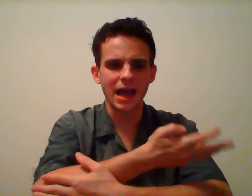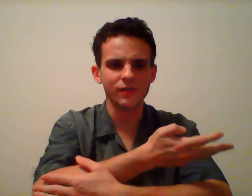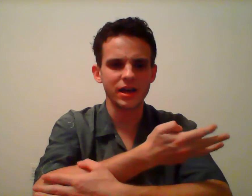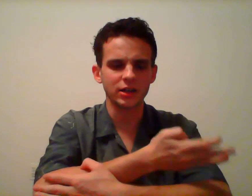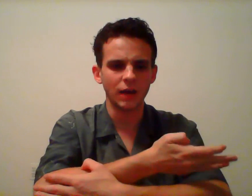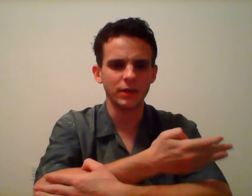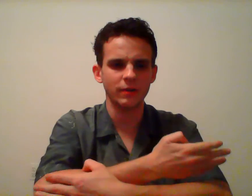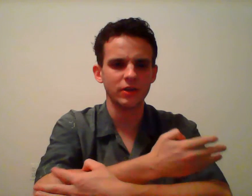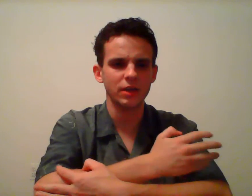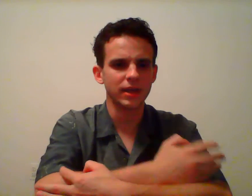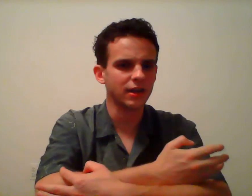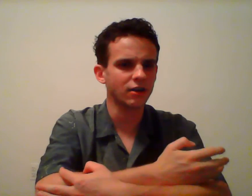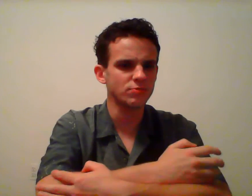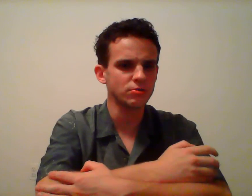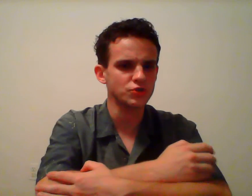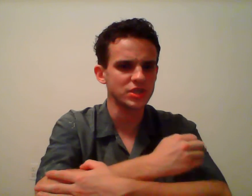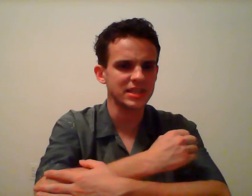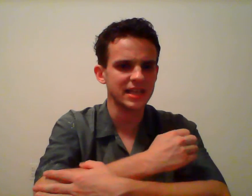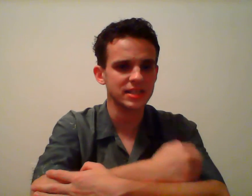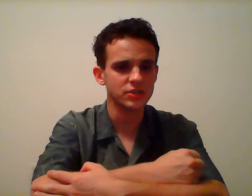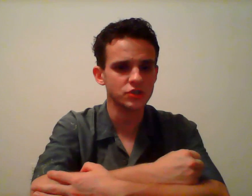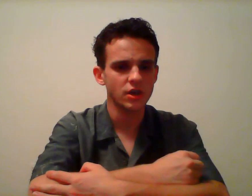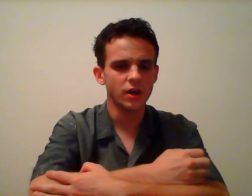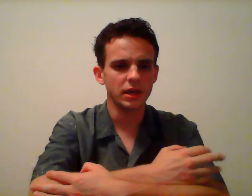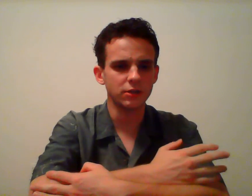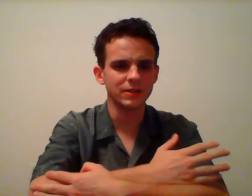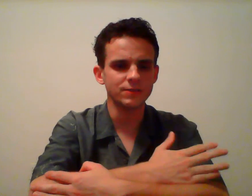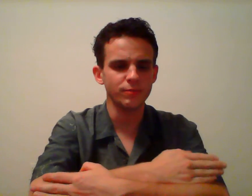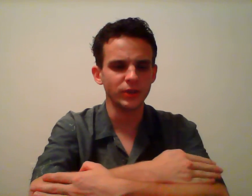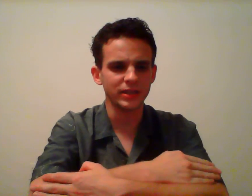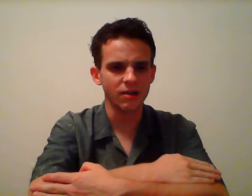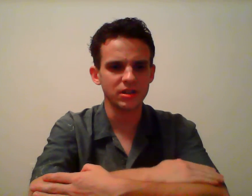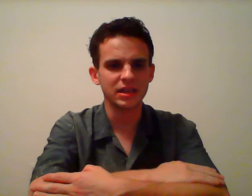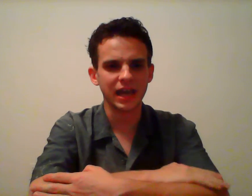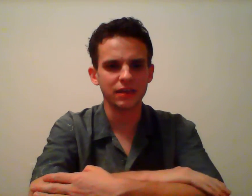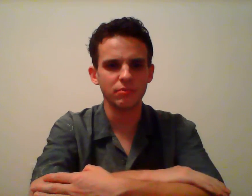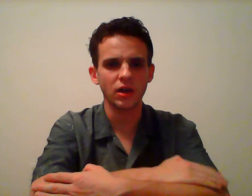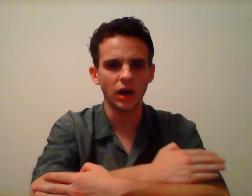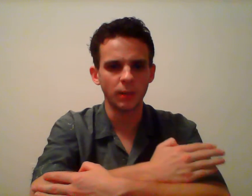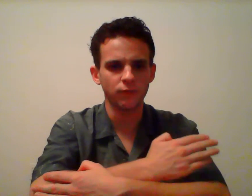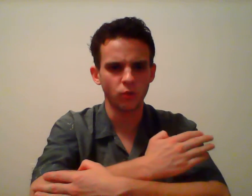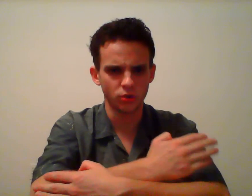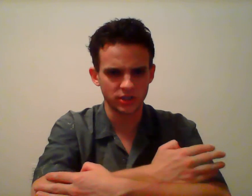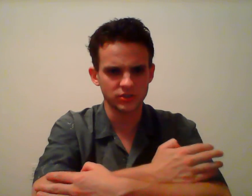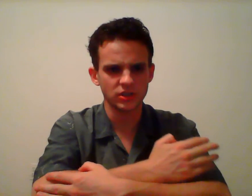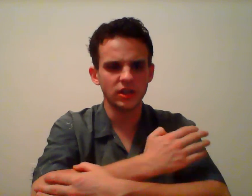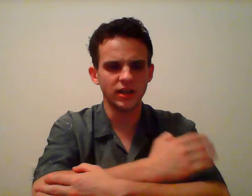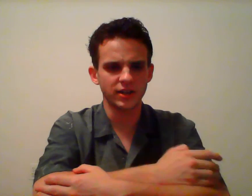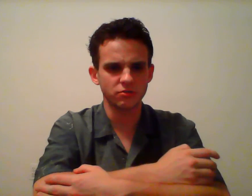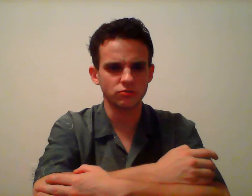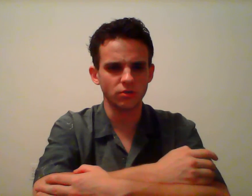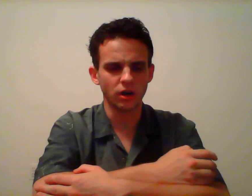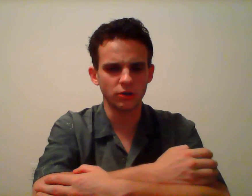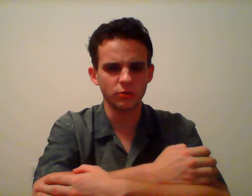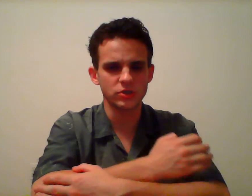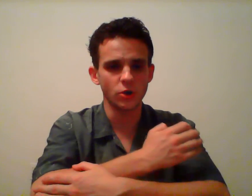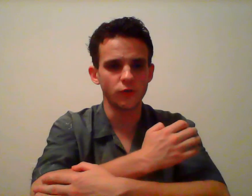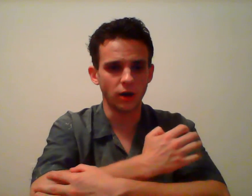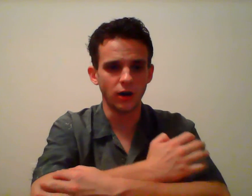have had a topic about campaign contributions in that sense. Increased familiarity can make up for just not so strong arguments overall.